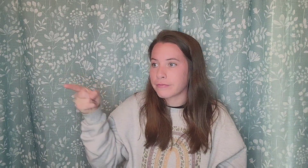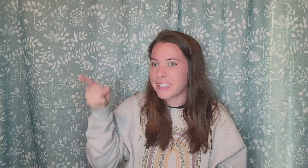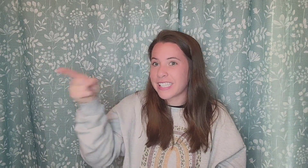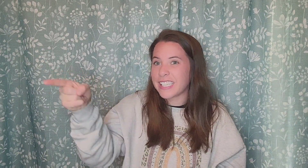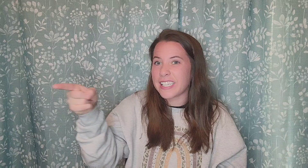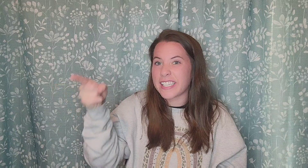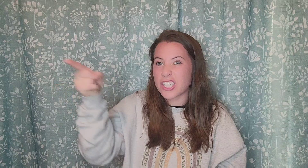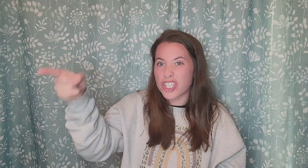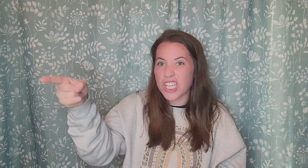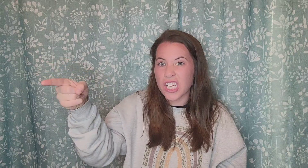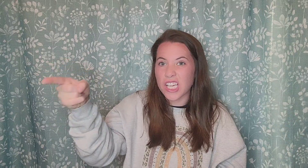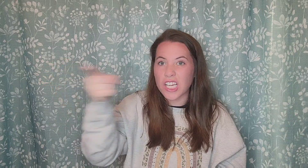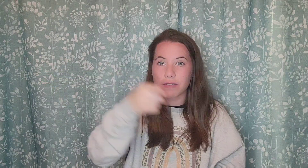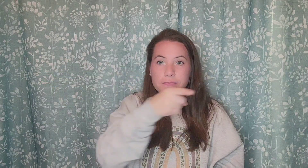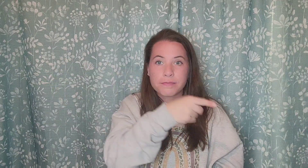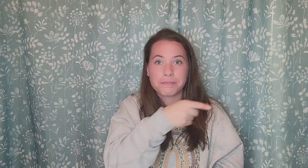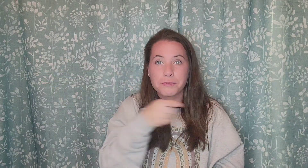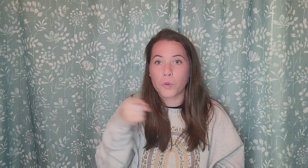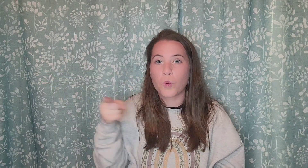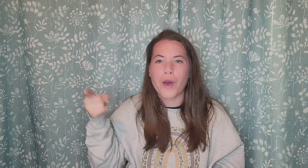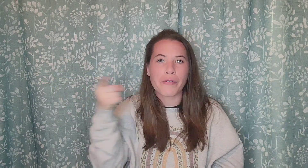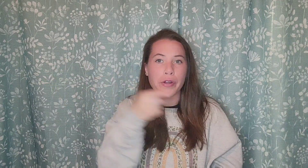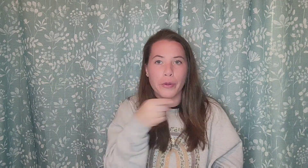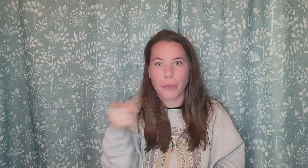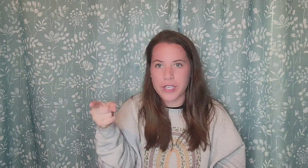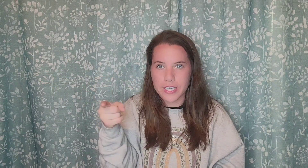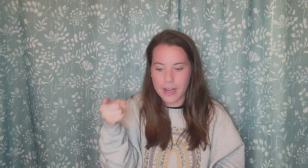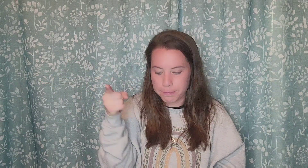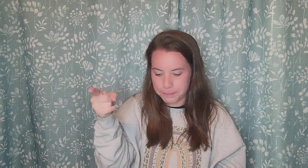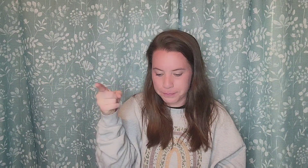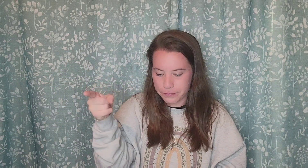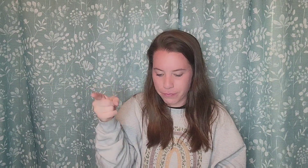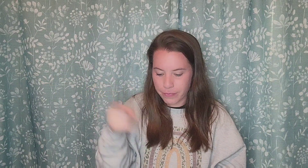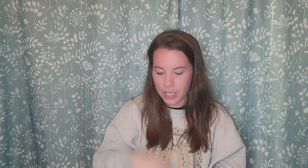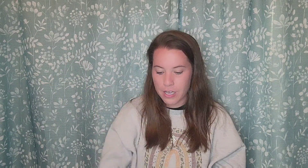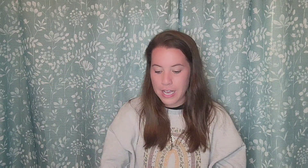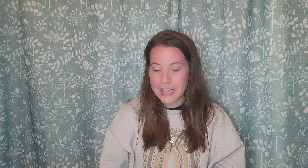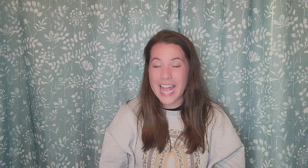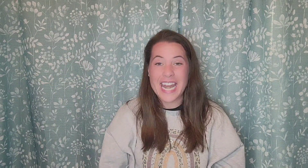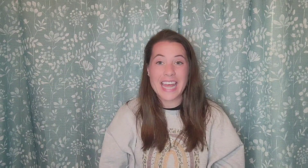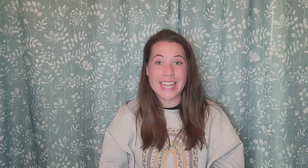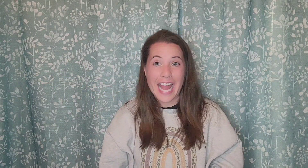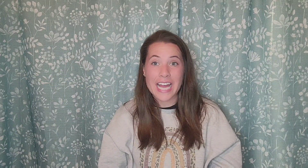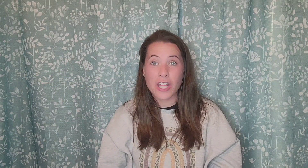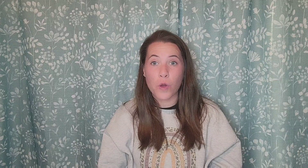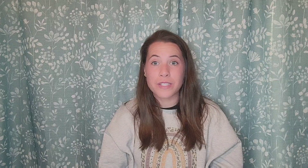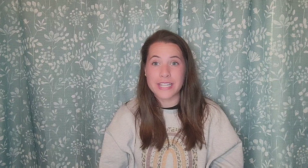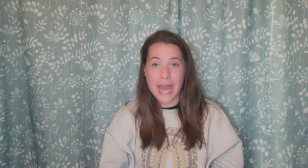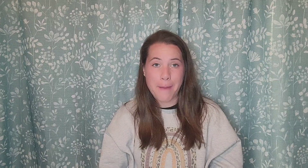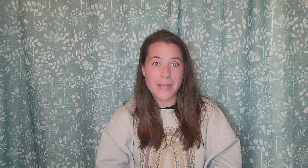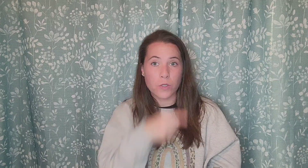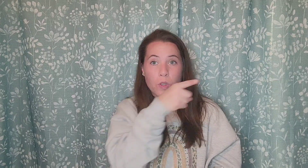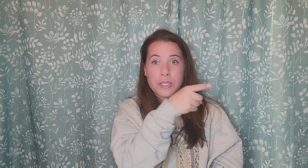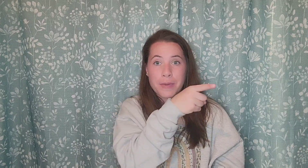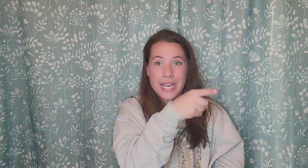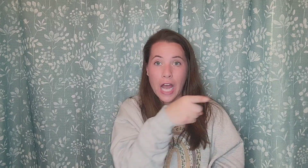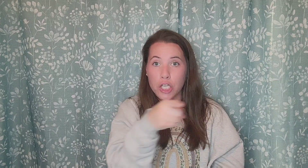He, she, whoever you're pointing at. Then they, those, them is going to be a